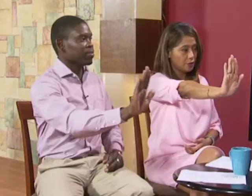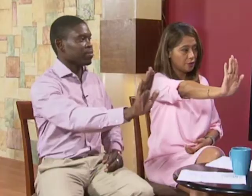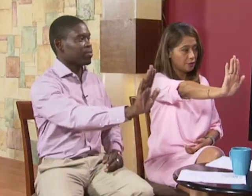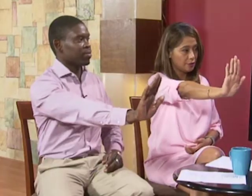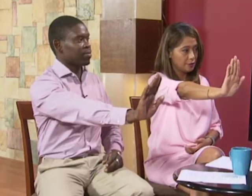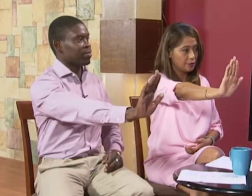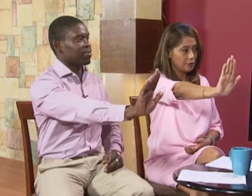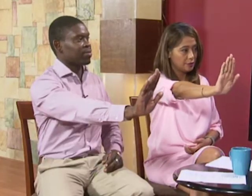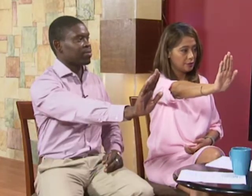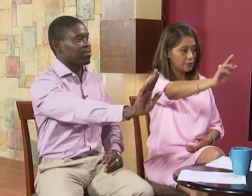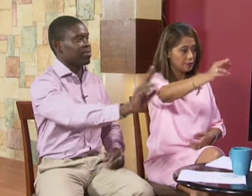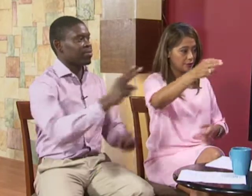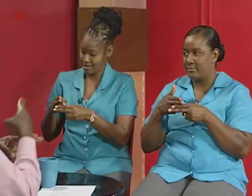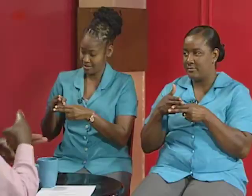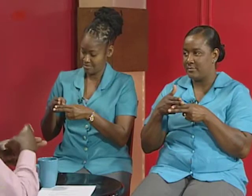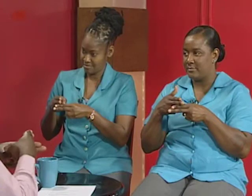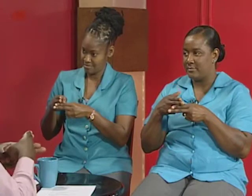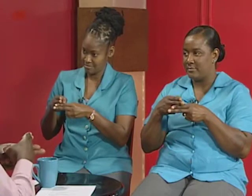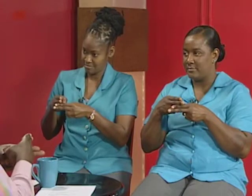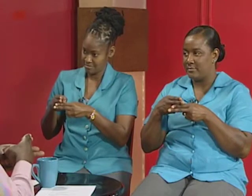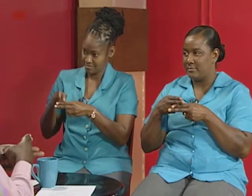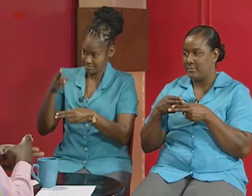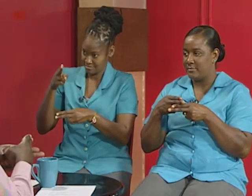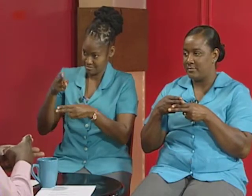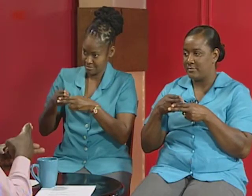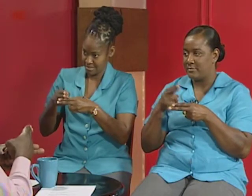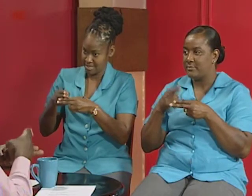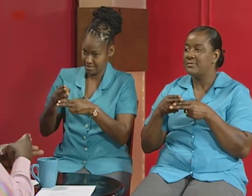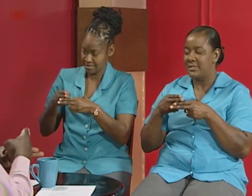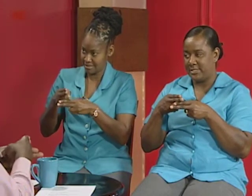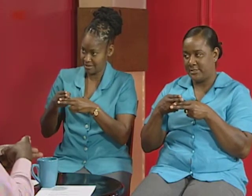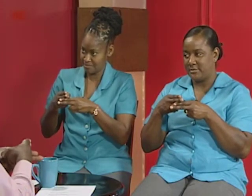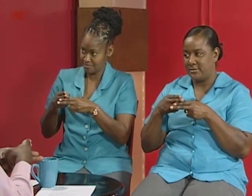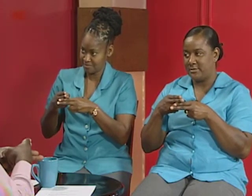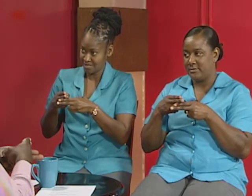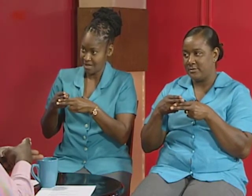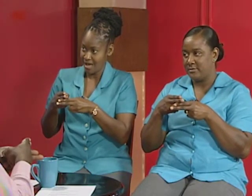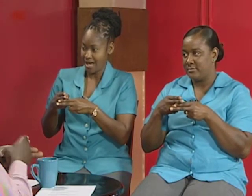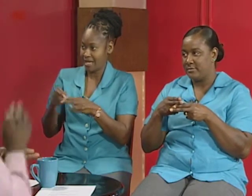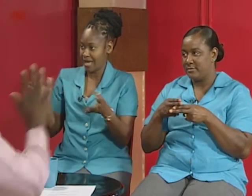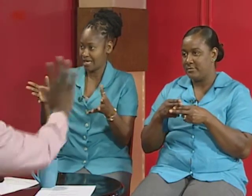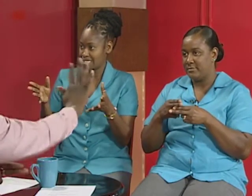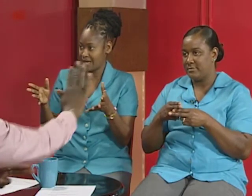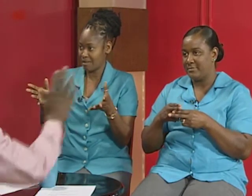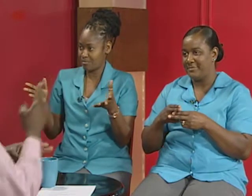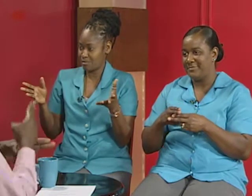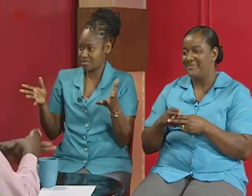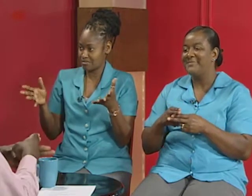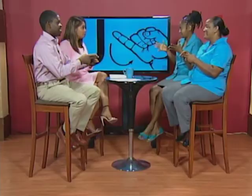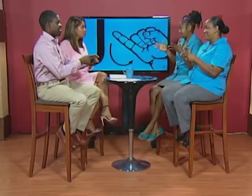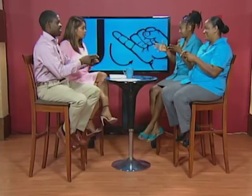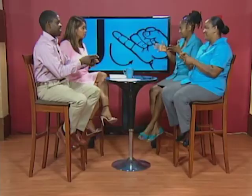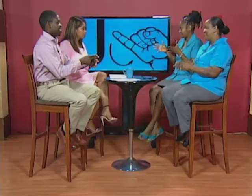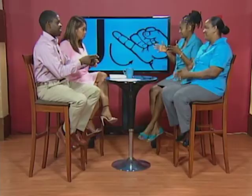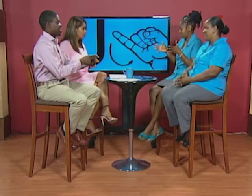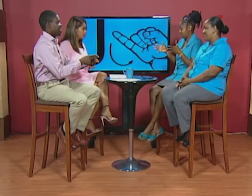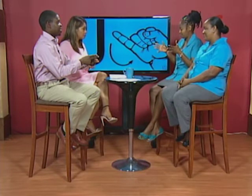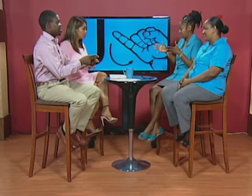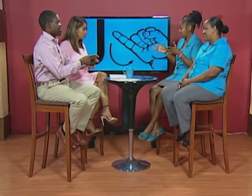name name this is name yes this is name and i guess um most difficult people individual